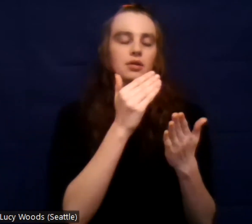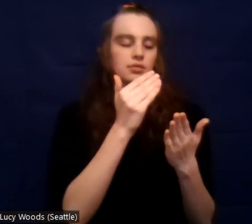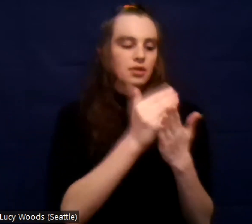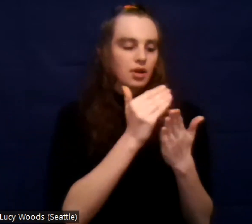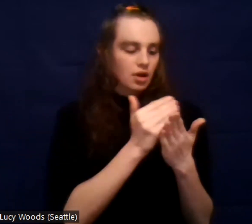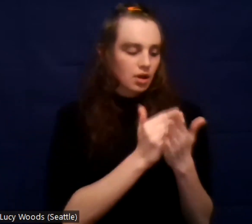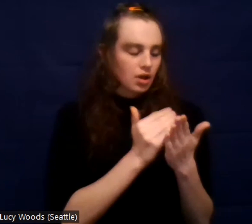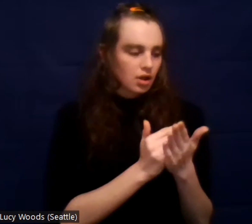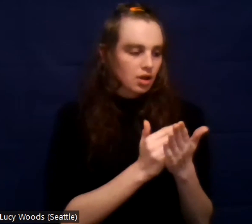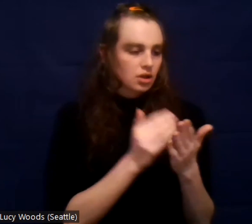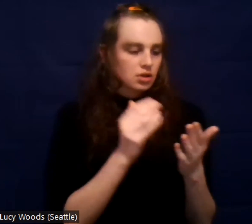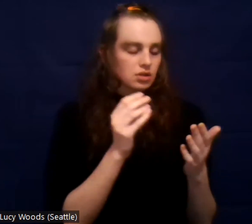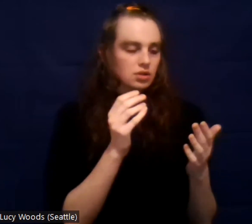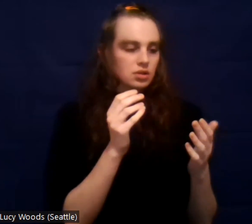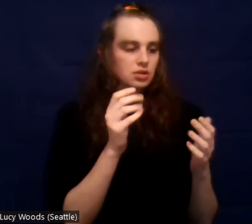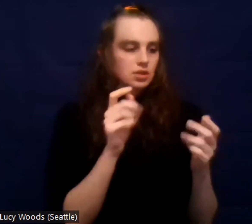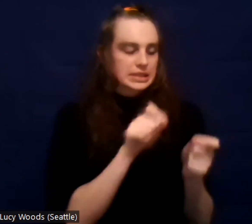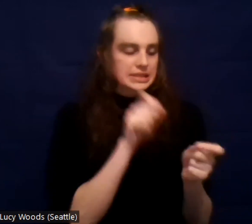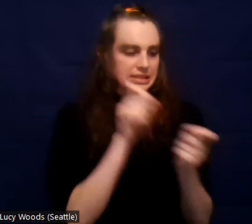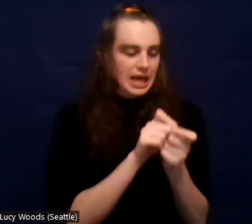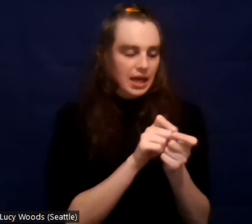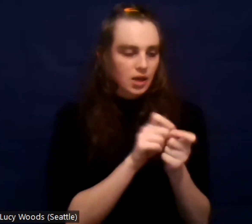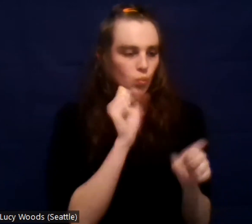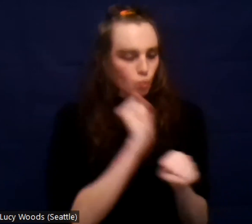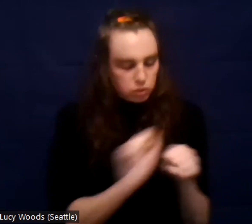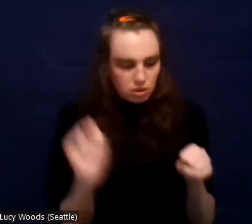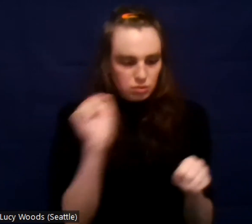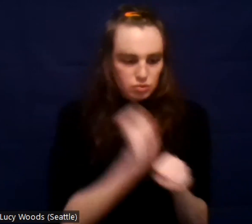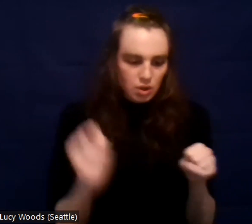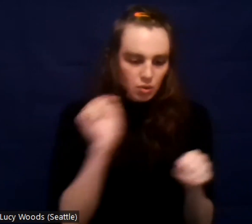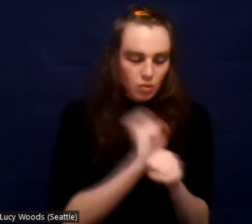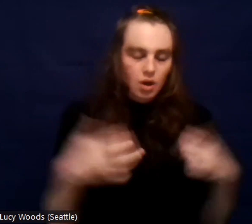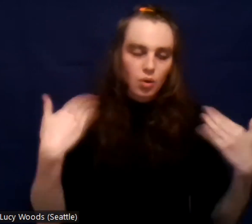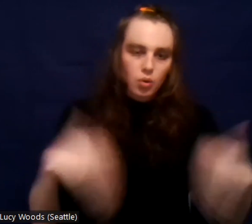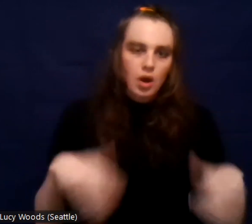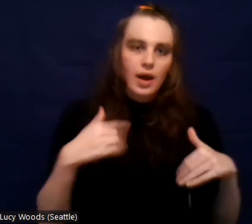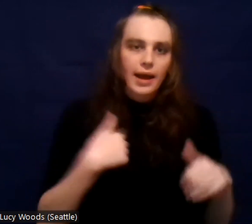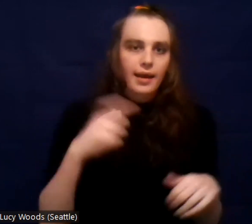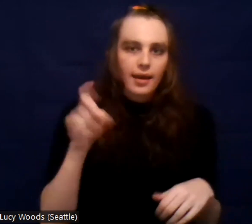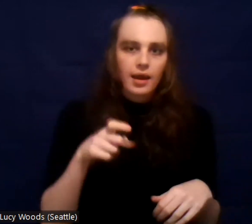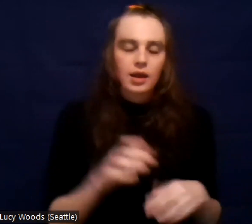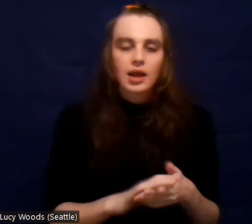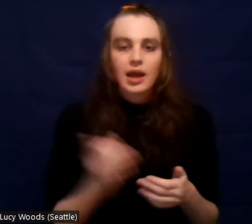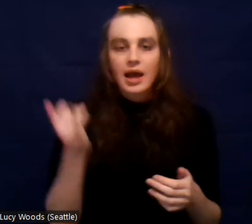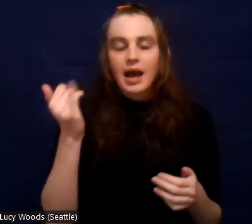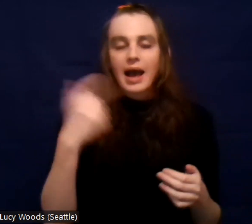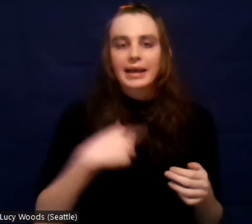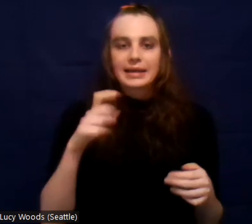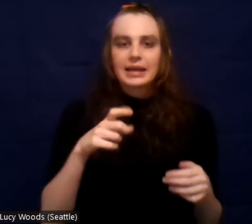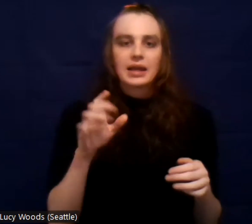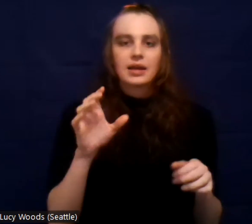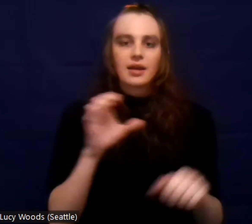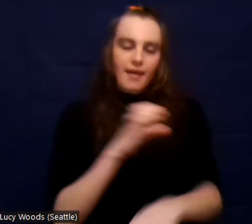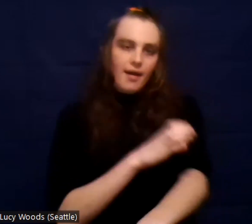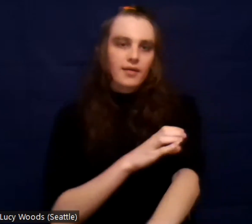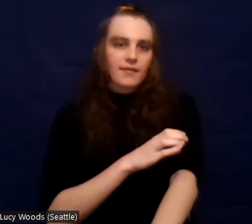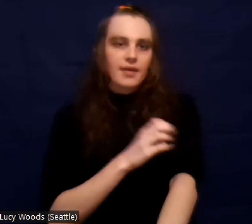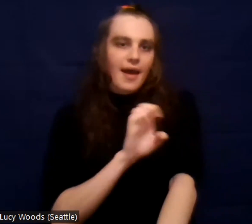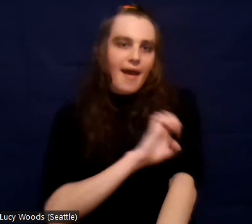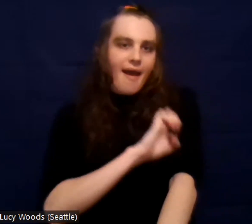do not, um, do this 100% every single day, it's, it's out to kill me.